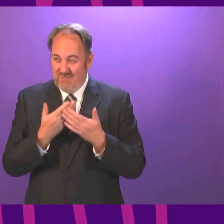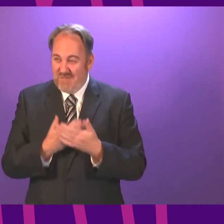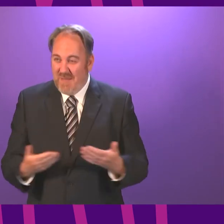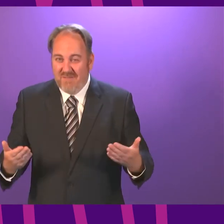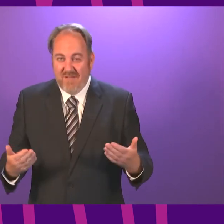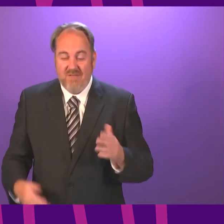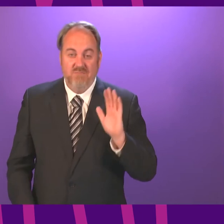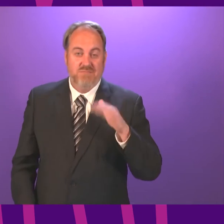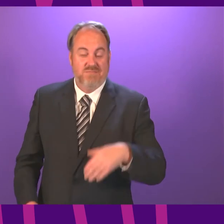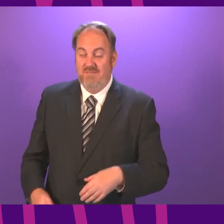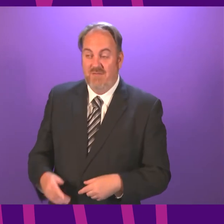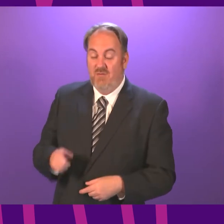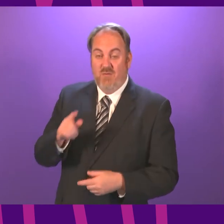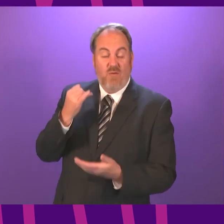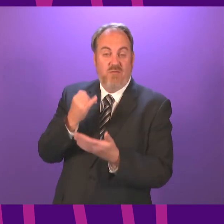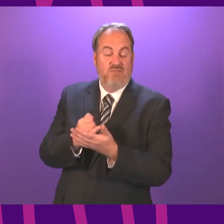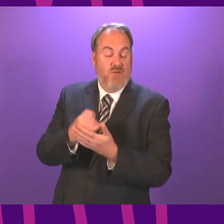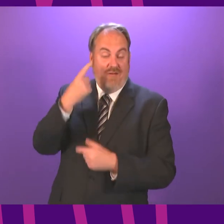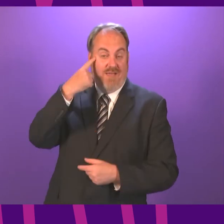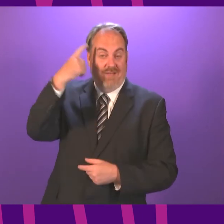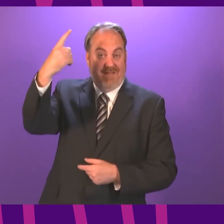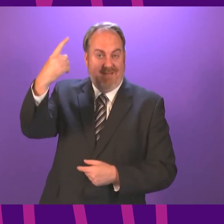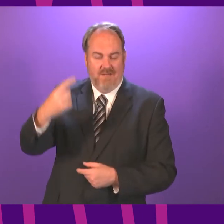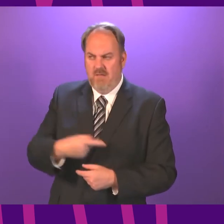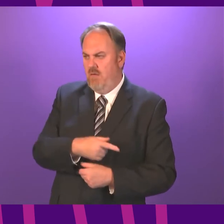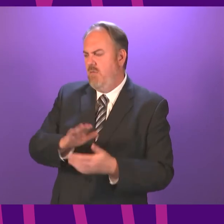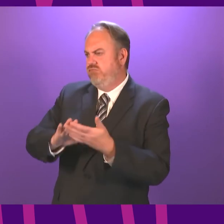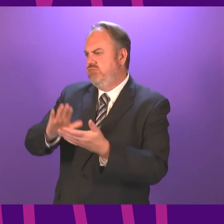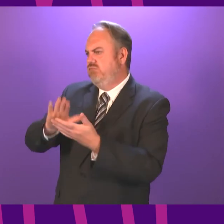then he's looking at it completely the wrong way, because it does not.